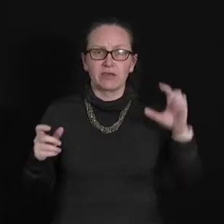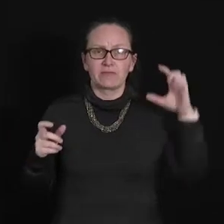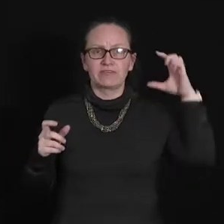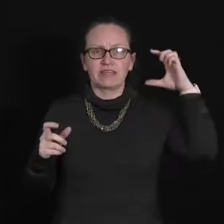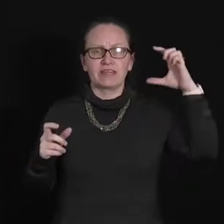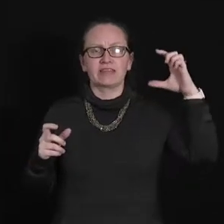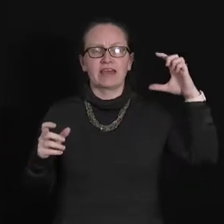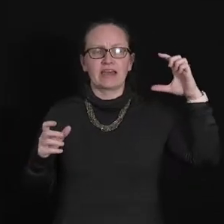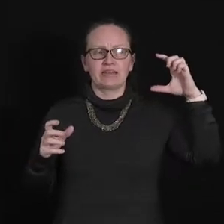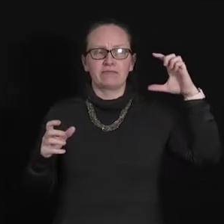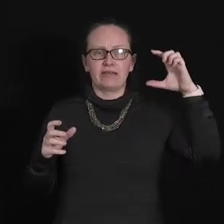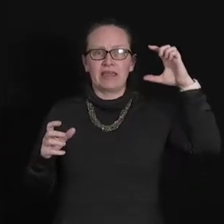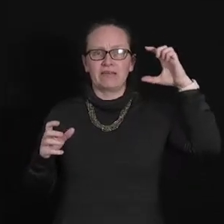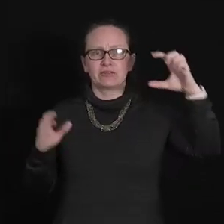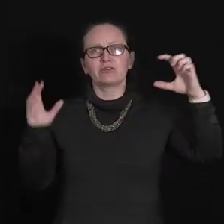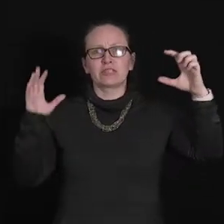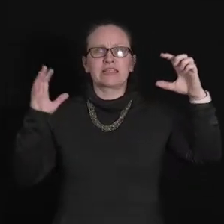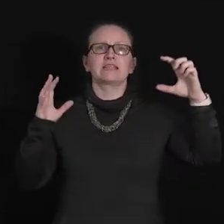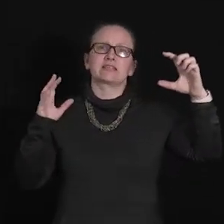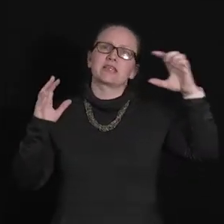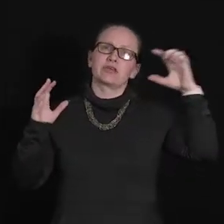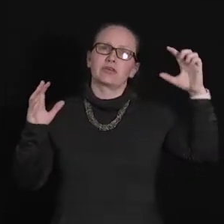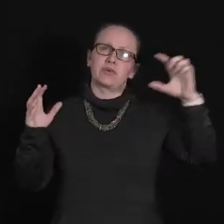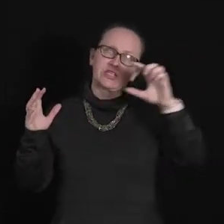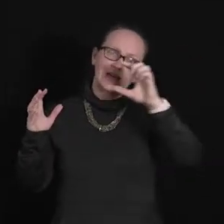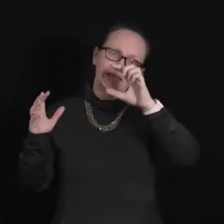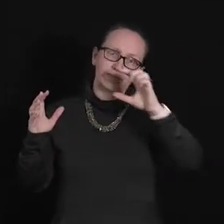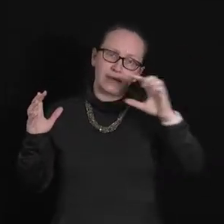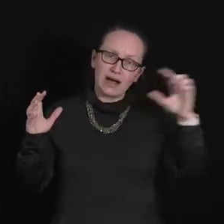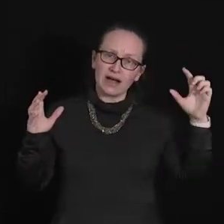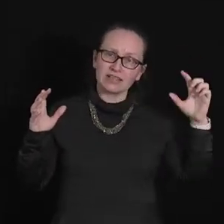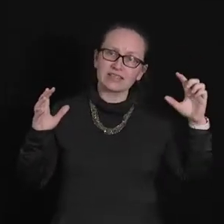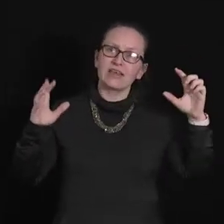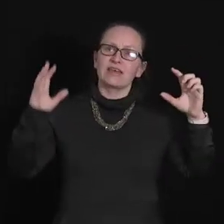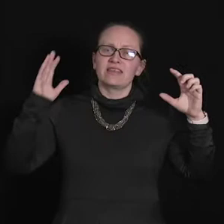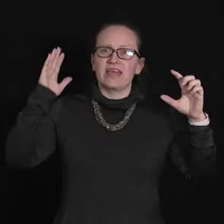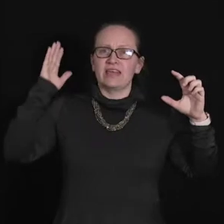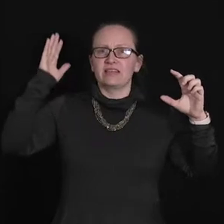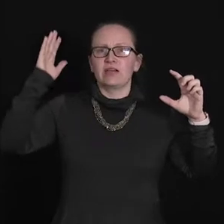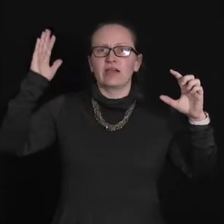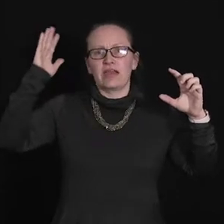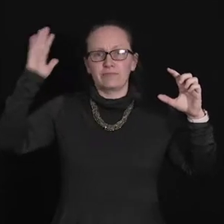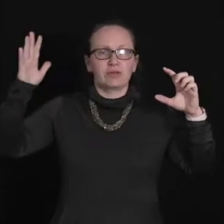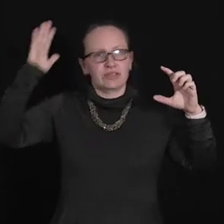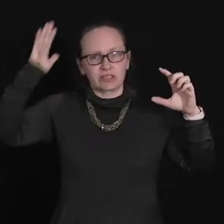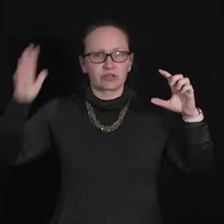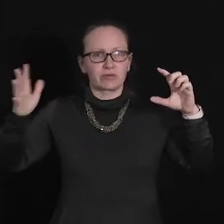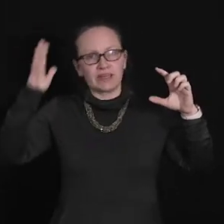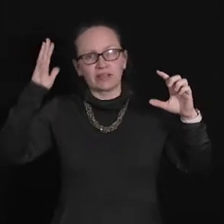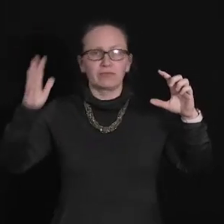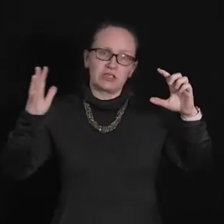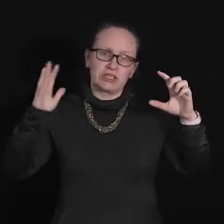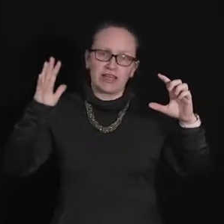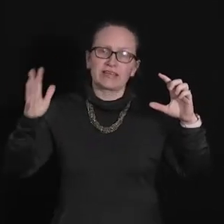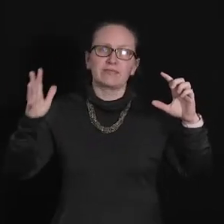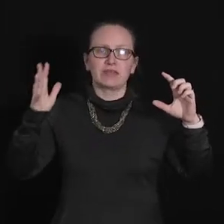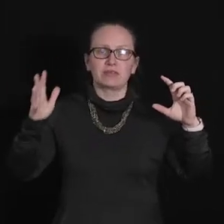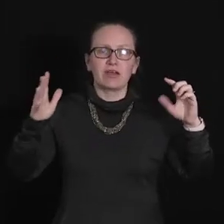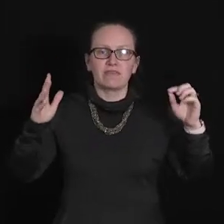We've seen that if we have two slits through which light can pass then and put a screen on which the light can be observed,